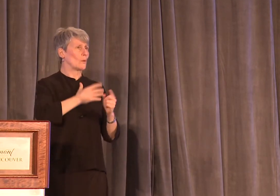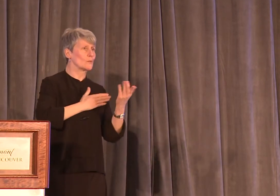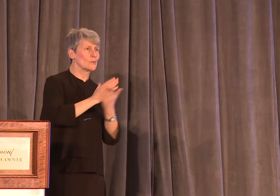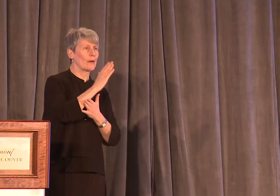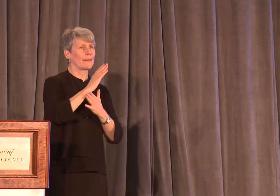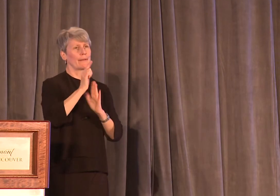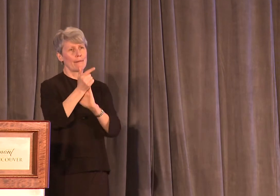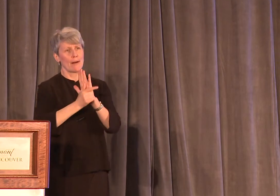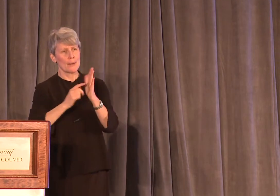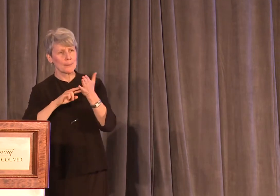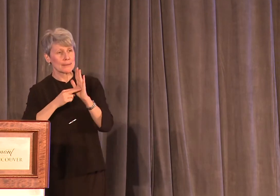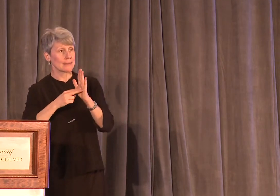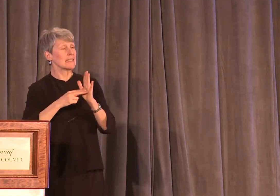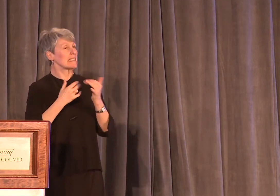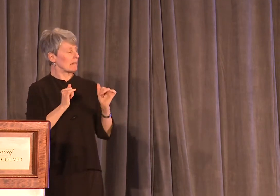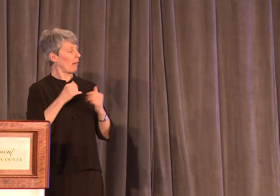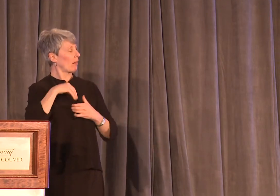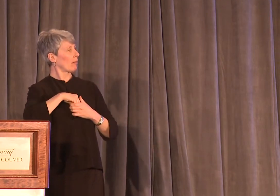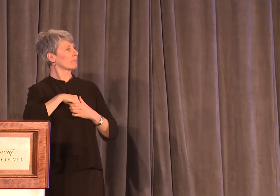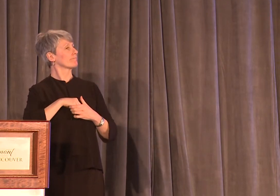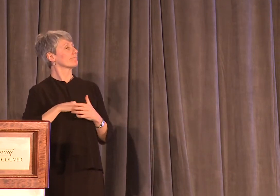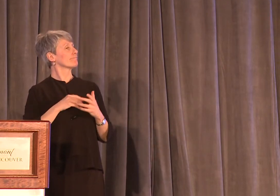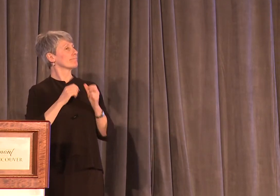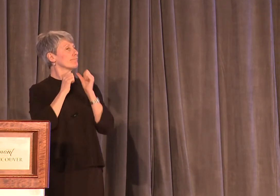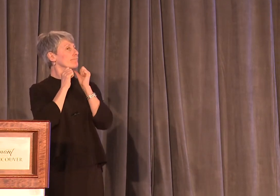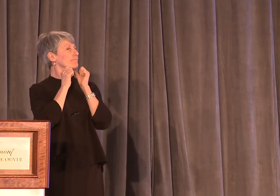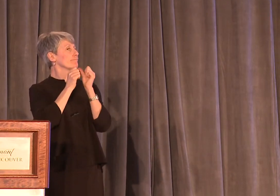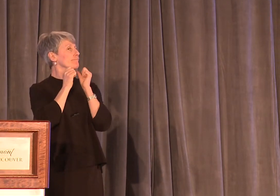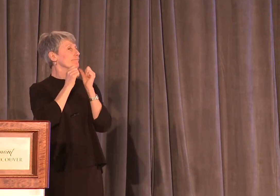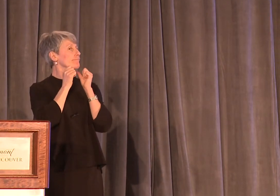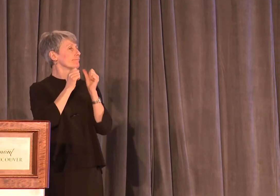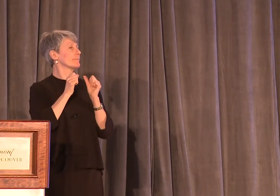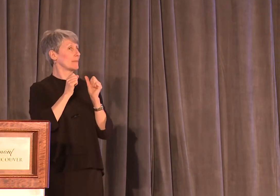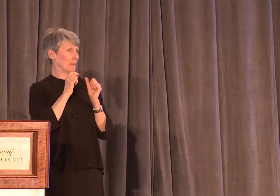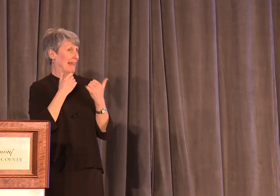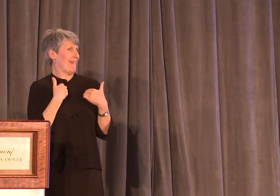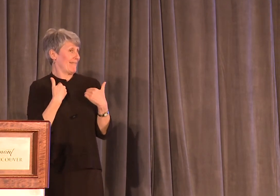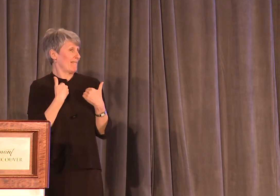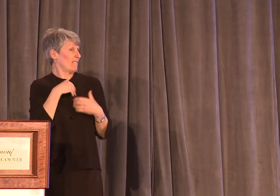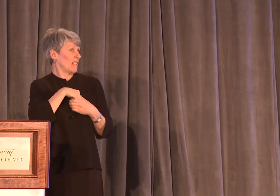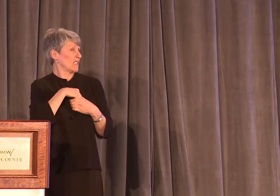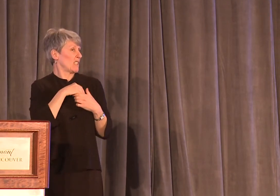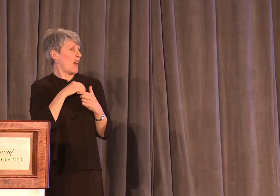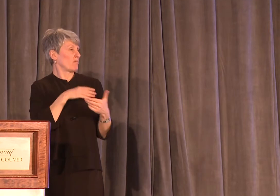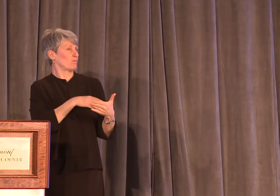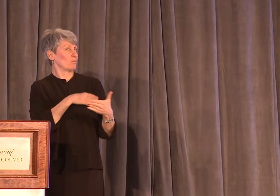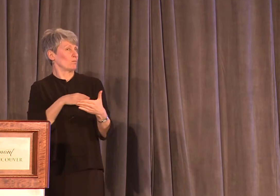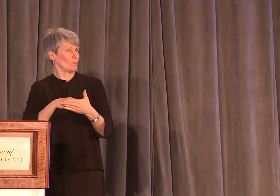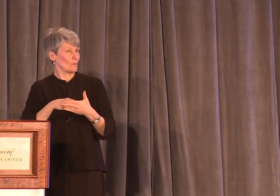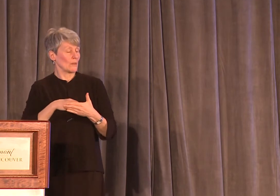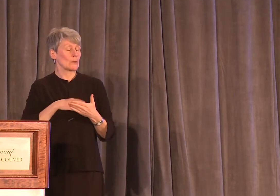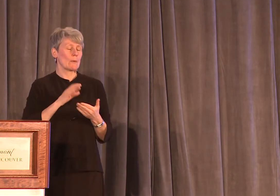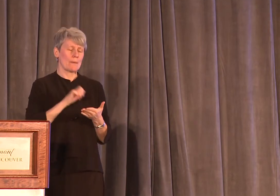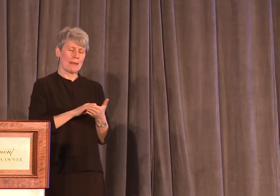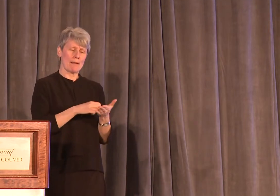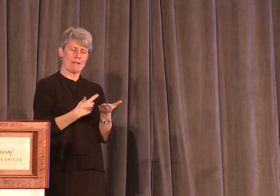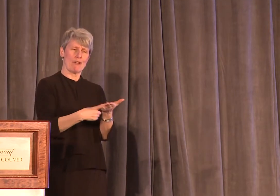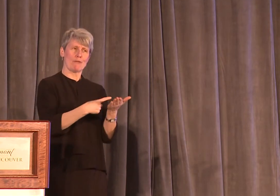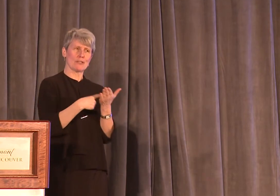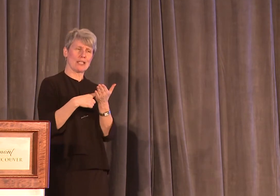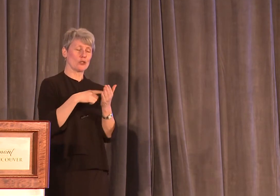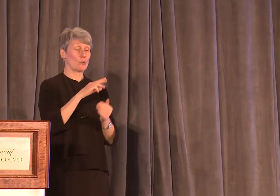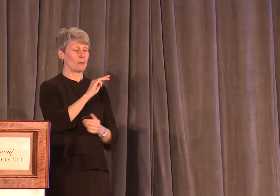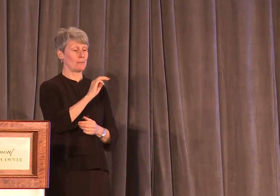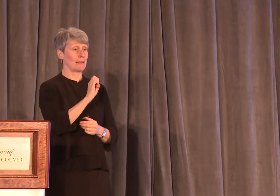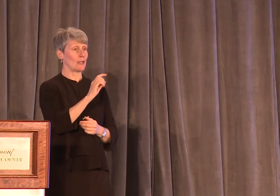harbor many of the same prejudices that they denounce without even realizing it. This is why the conversation we're having now with Me